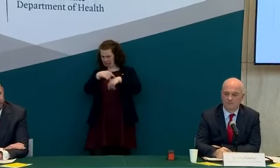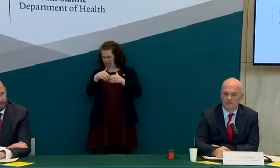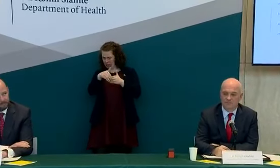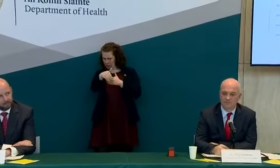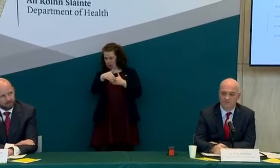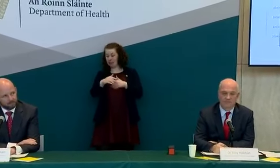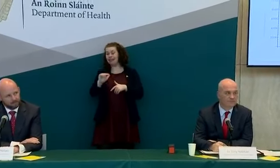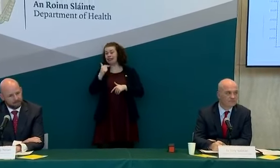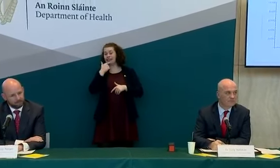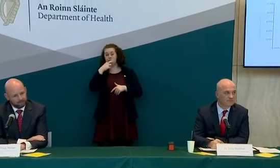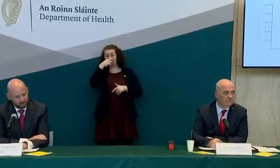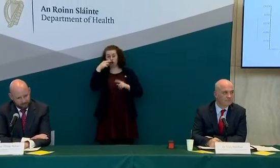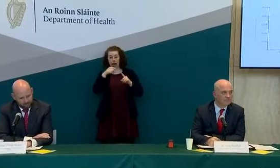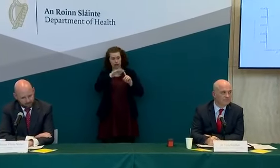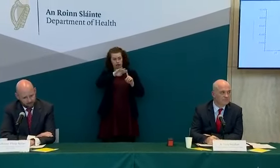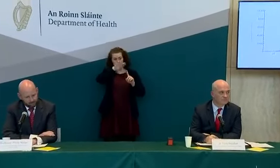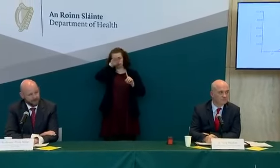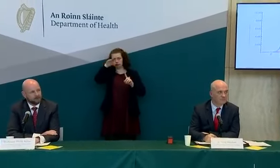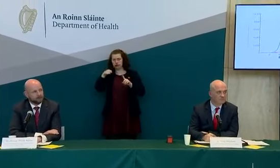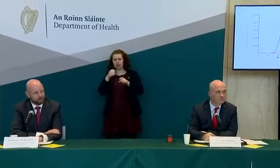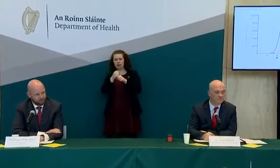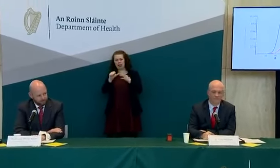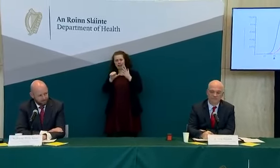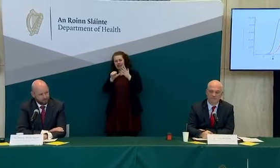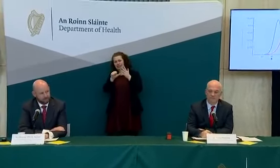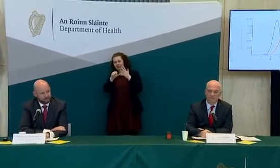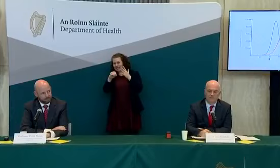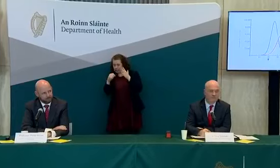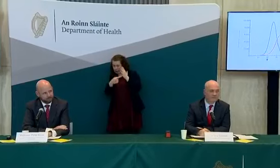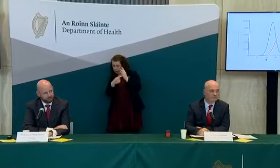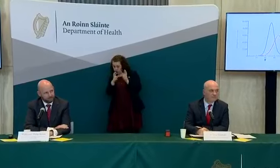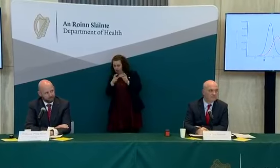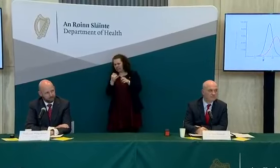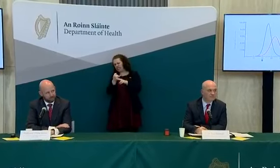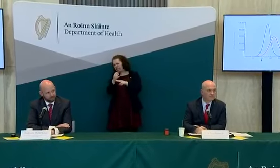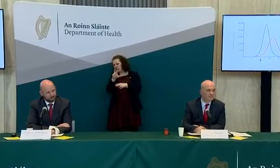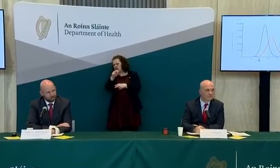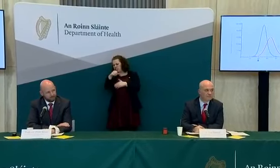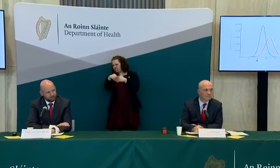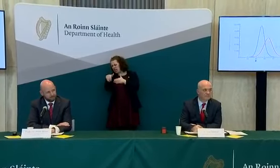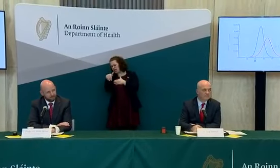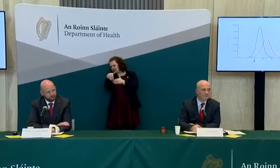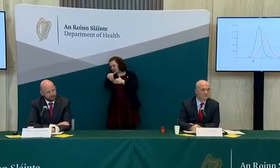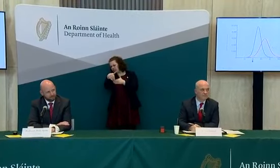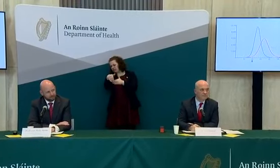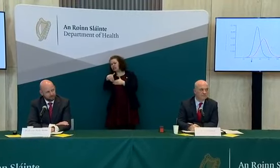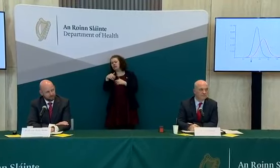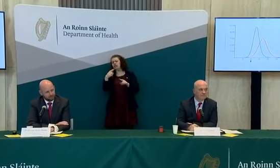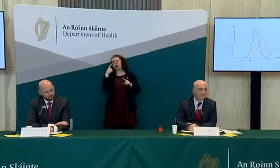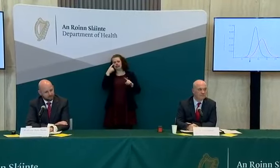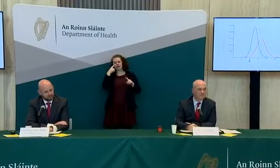probably is in about maybe 30 days time or thereabouts and the relationship between the two